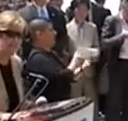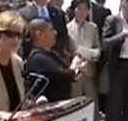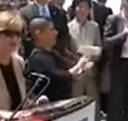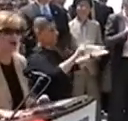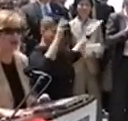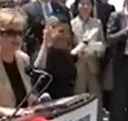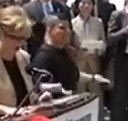the City of Toronto.